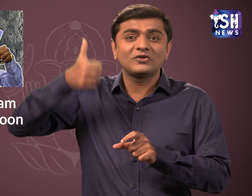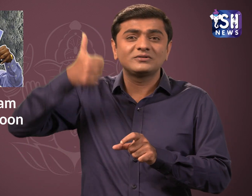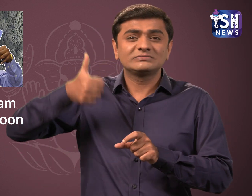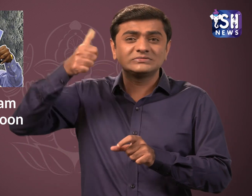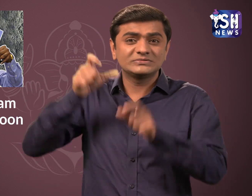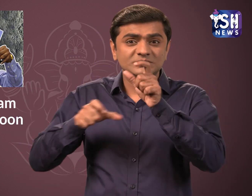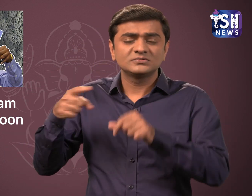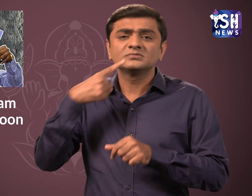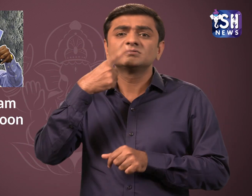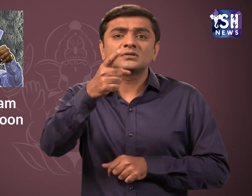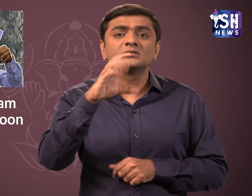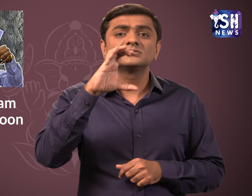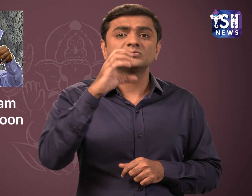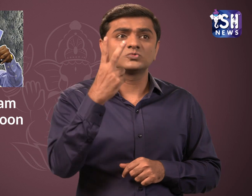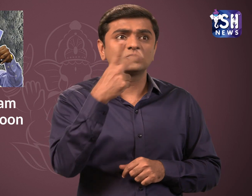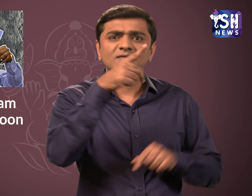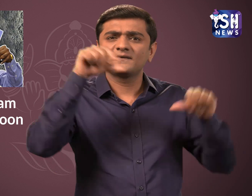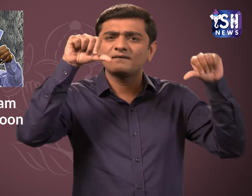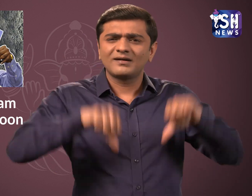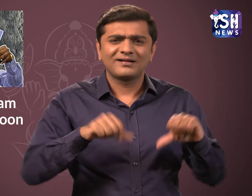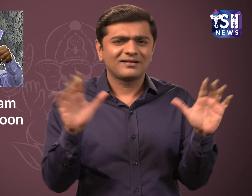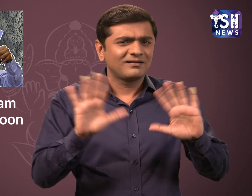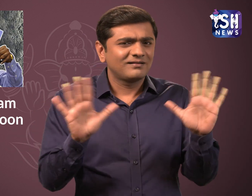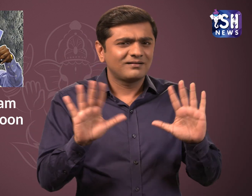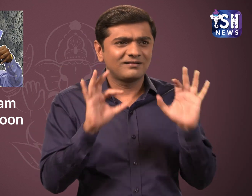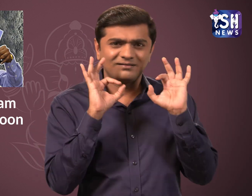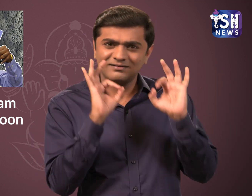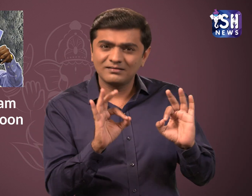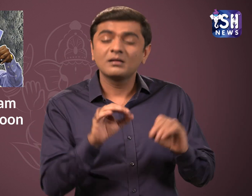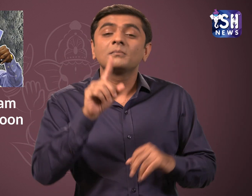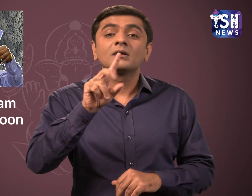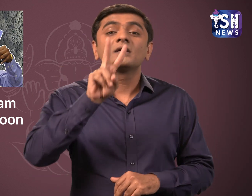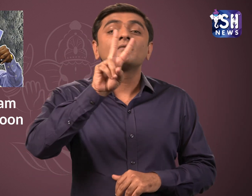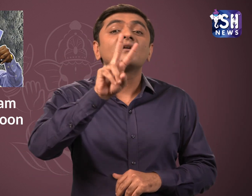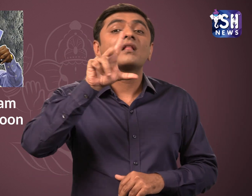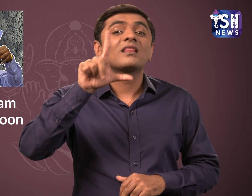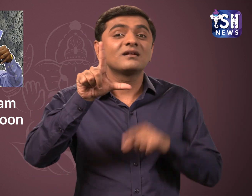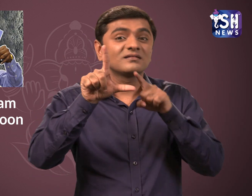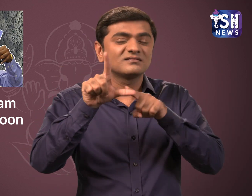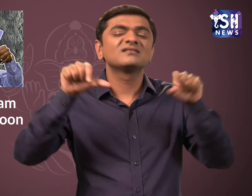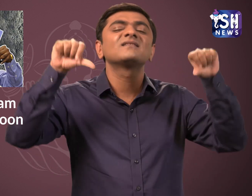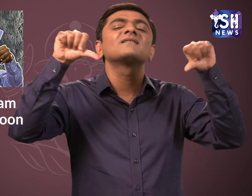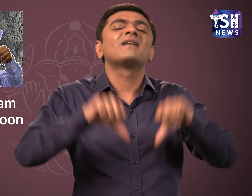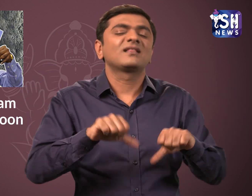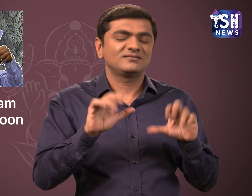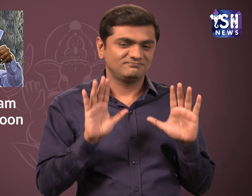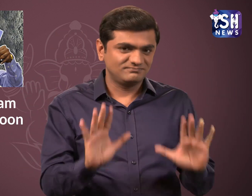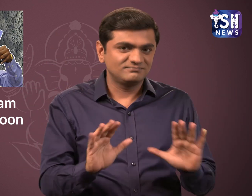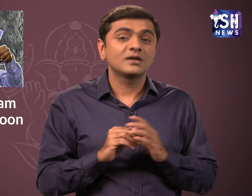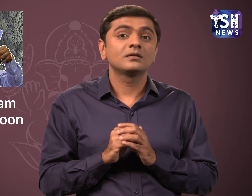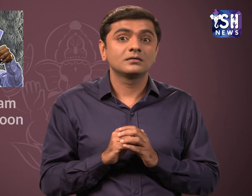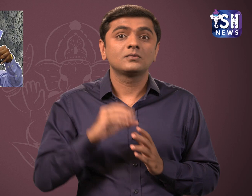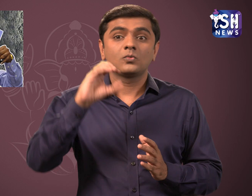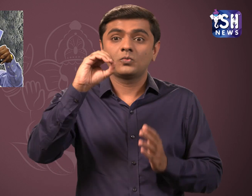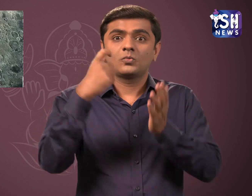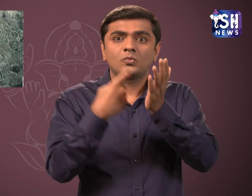Officials say that Chandrayaan-2 was not a failure. The Vikram lander failed to land, yes.